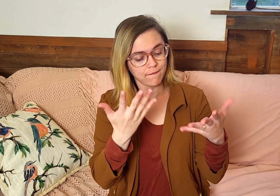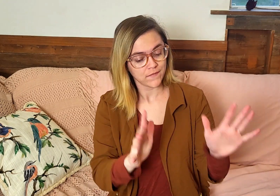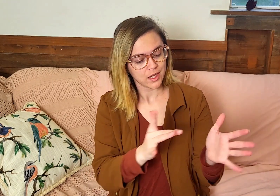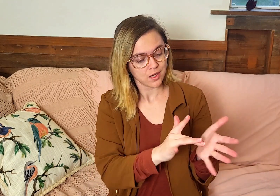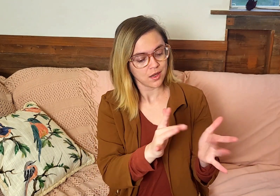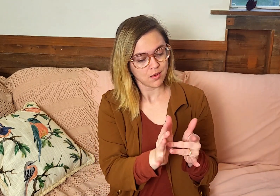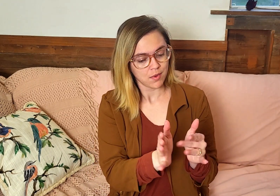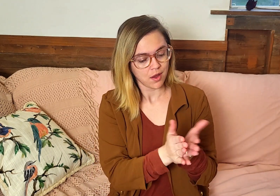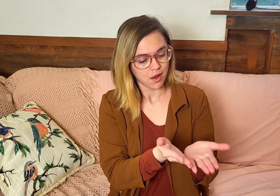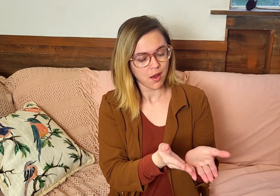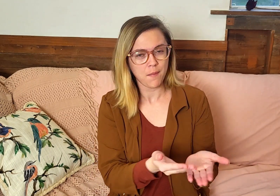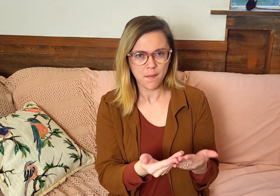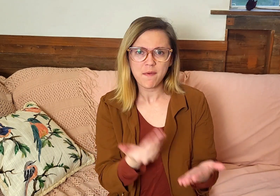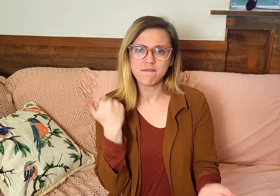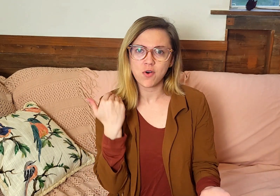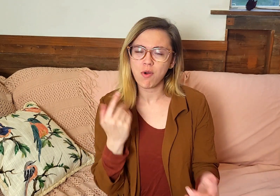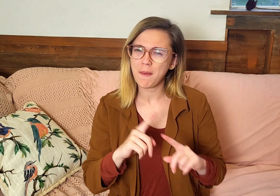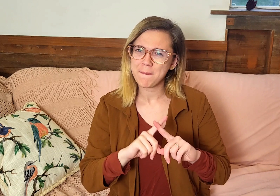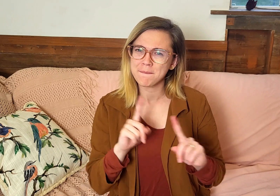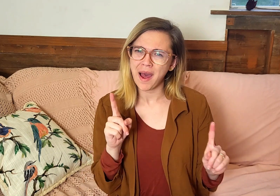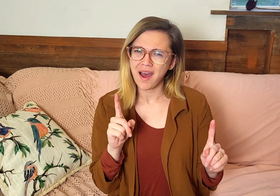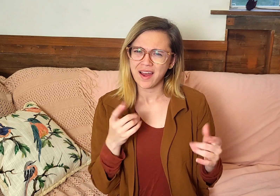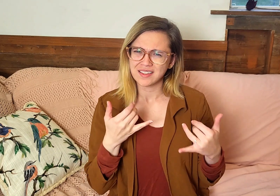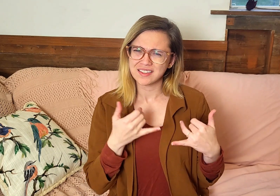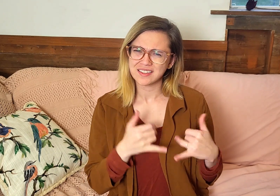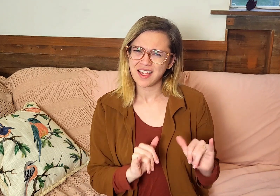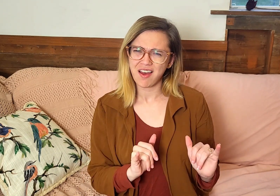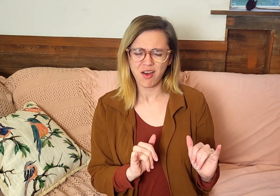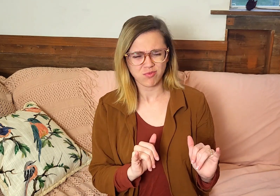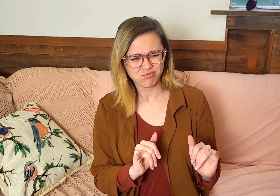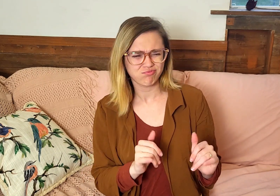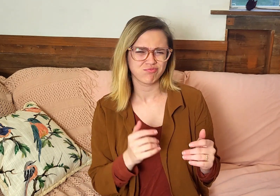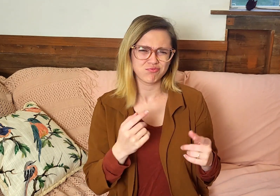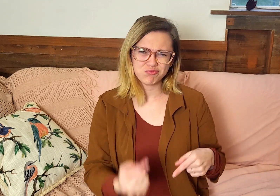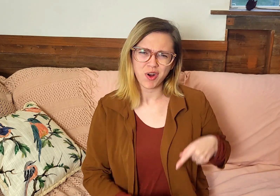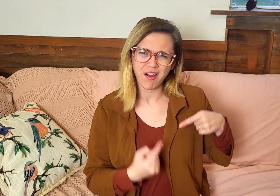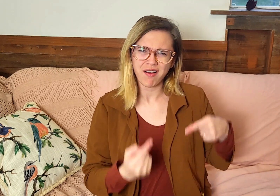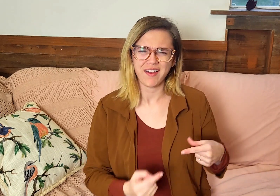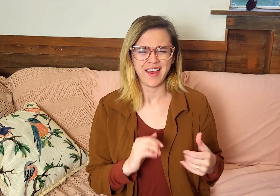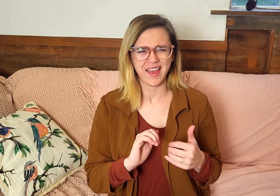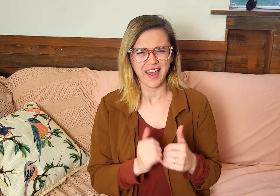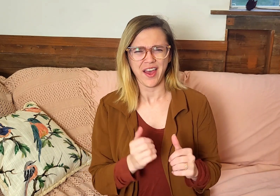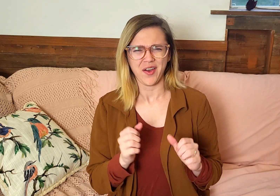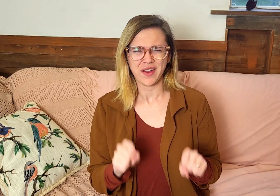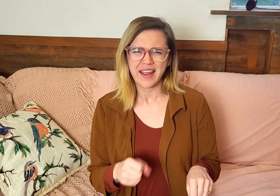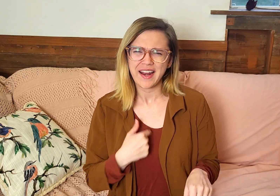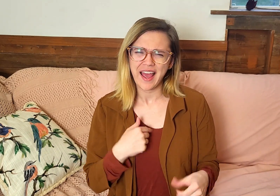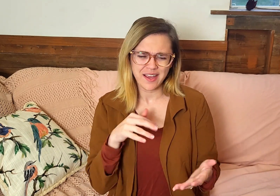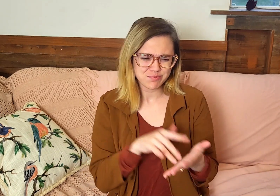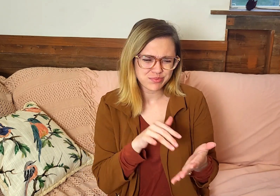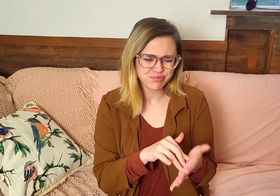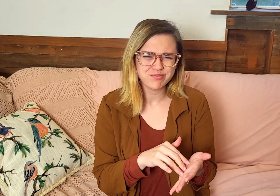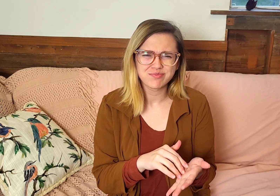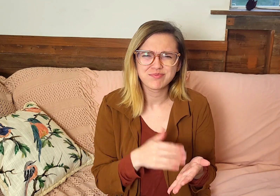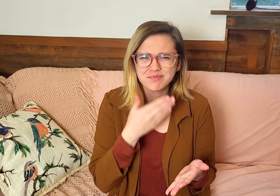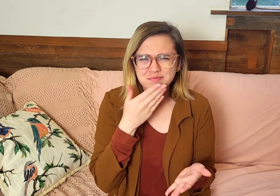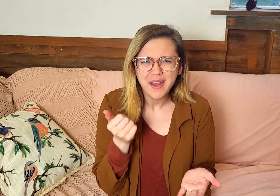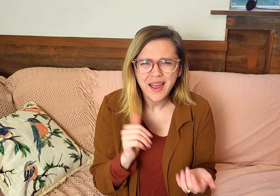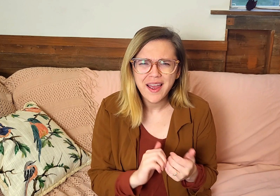through the Bible before, but you still struggle on how can I study better